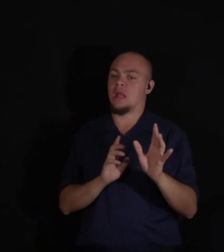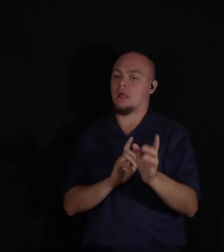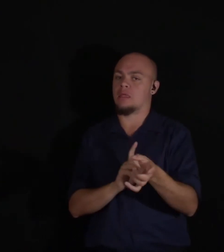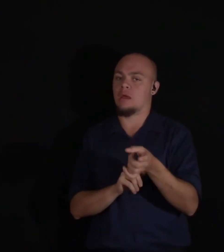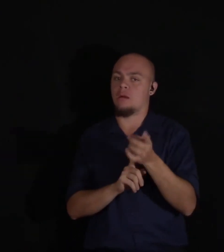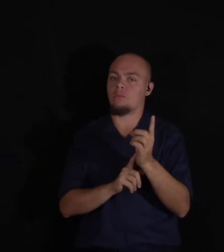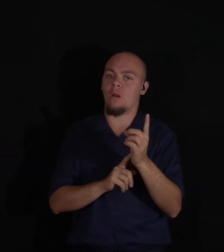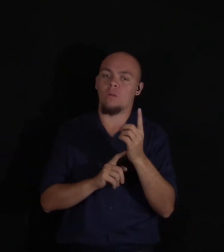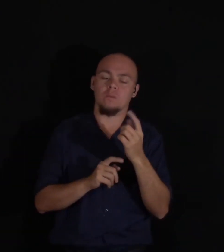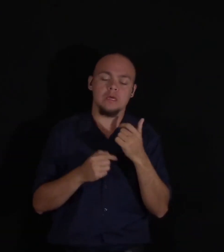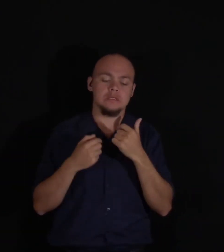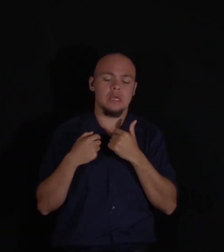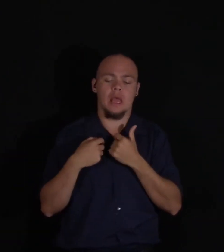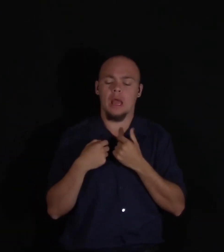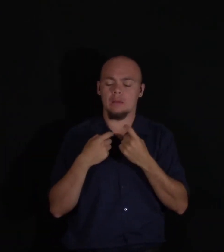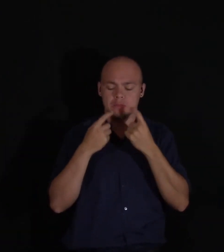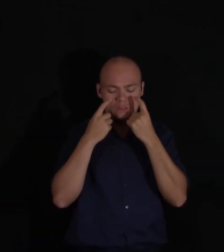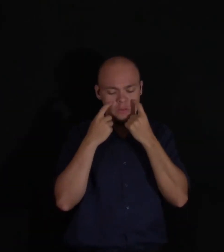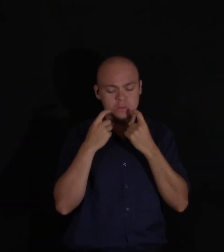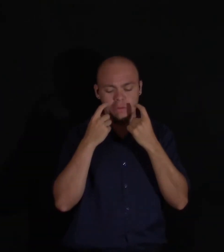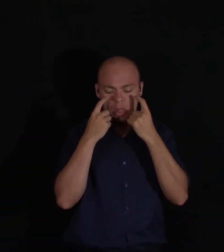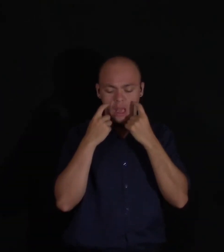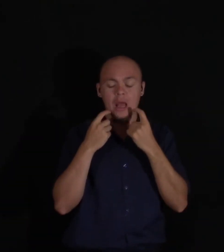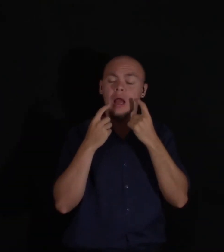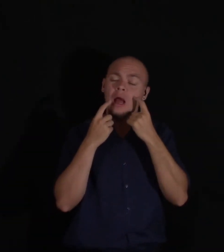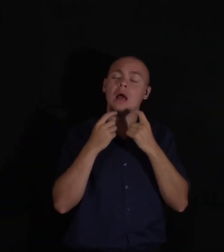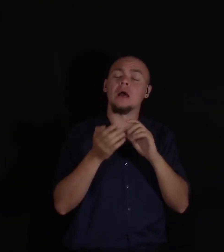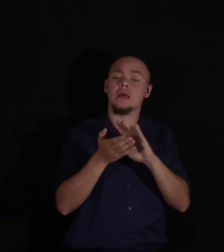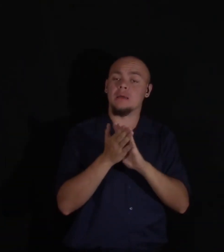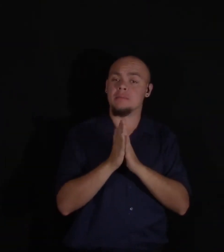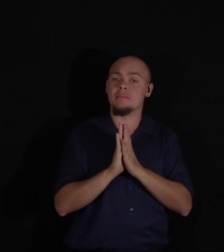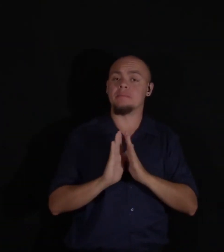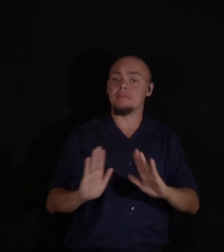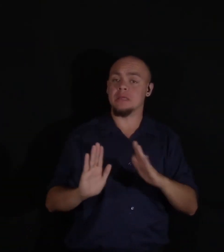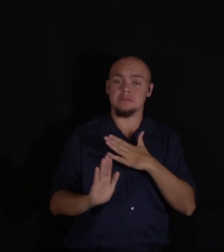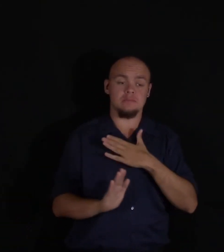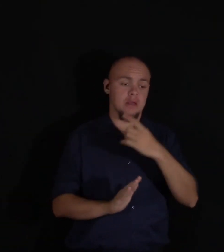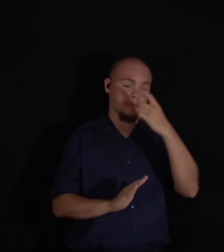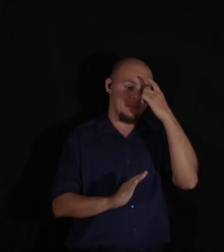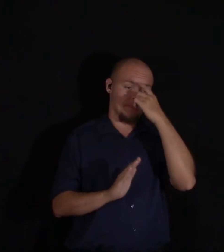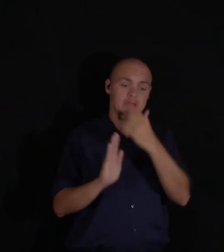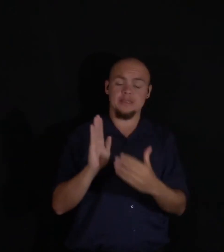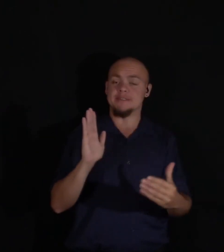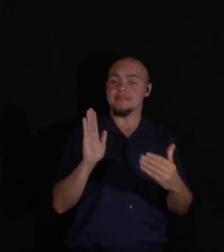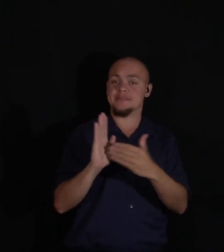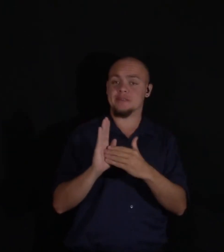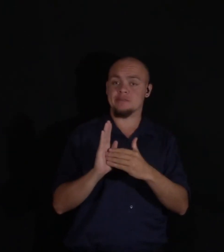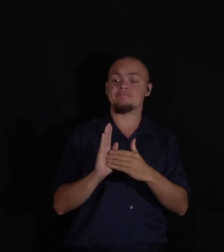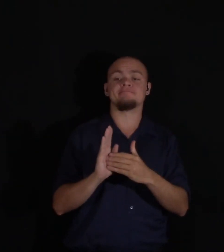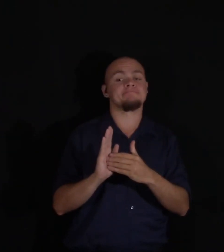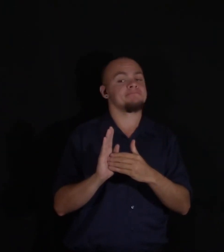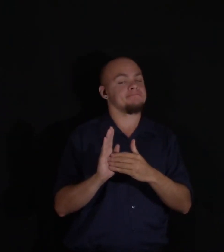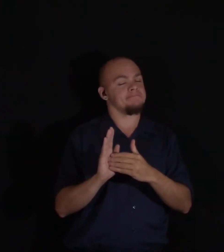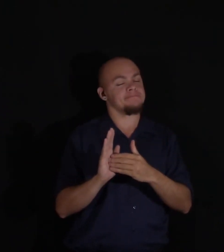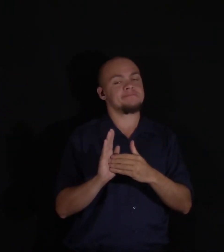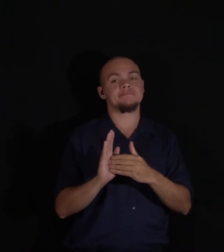wept bitterly, and wished that peace would revisit my mind, only that I might afford them consolation and happiness.